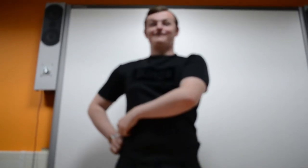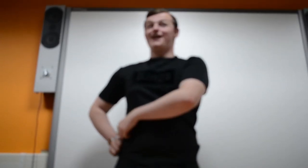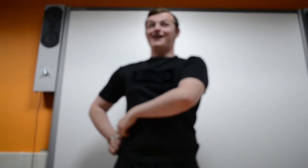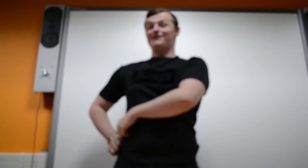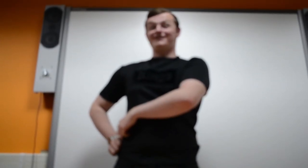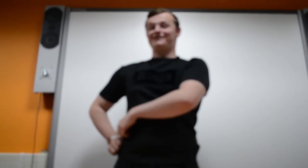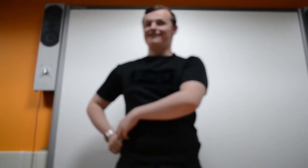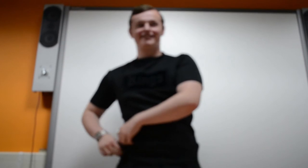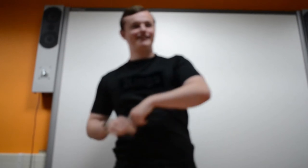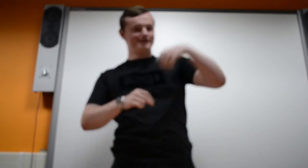my personal favorite...